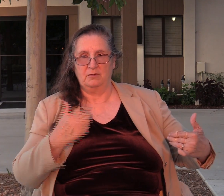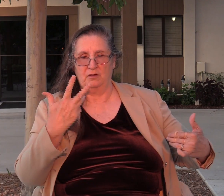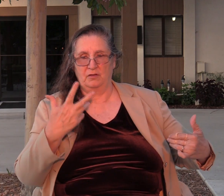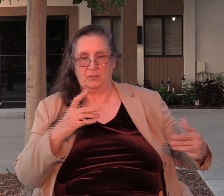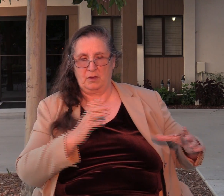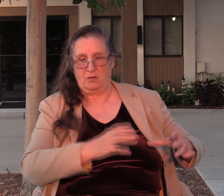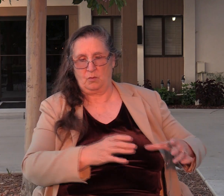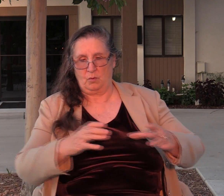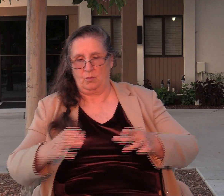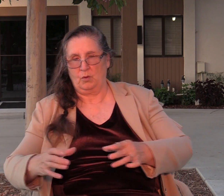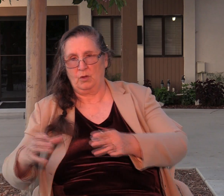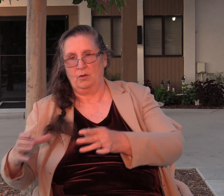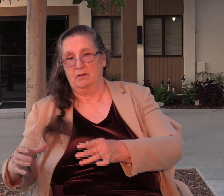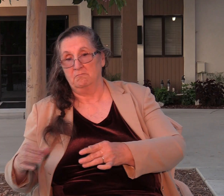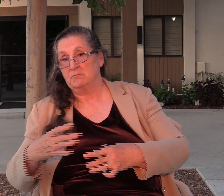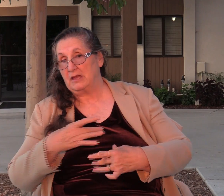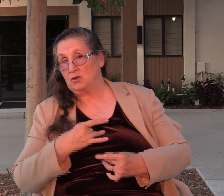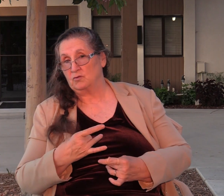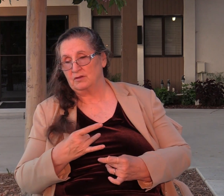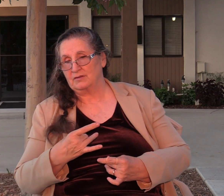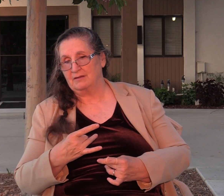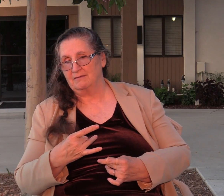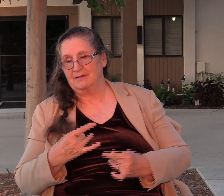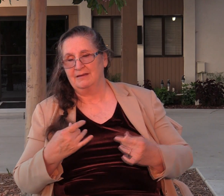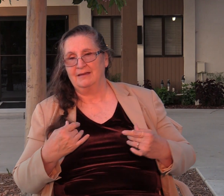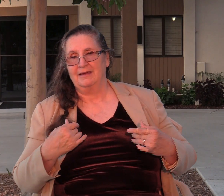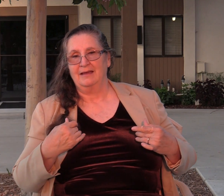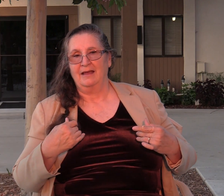which is interesting because that's what his dad Gideon did.